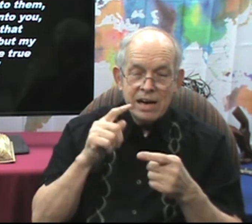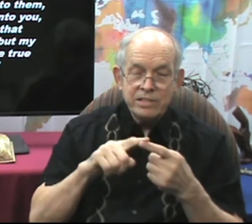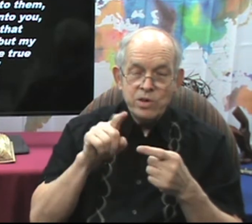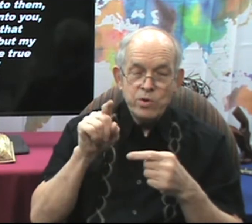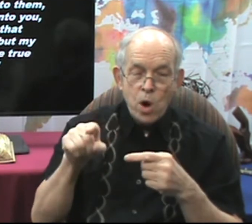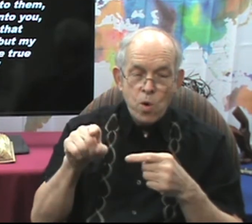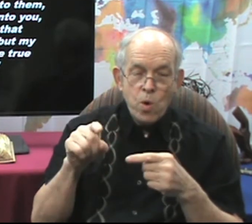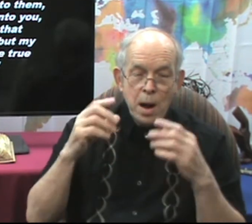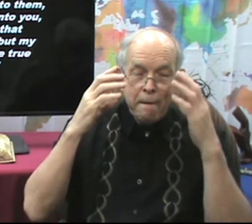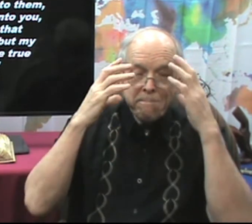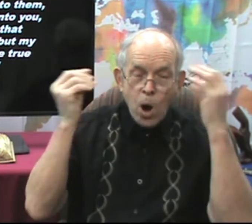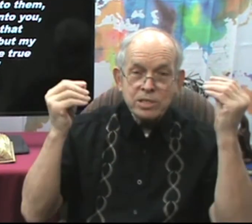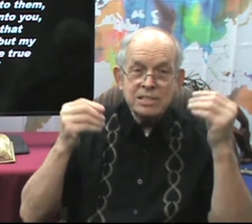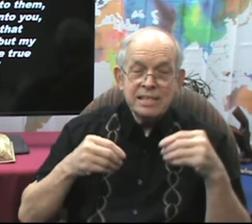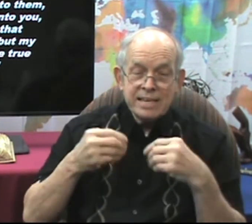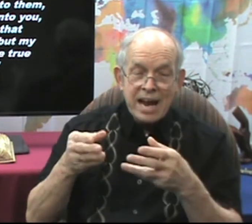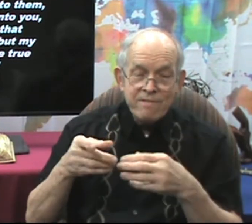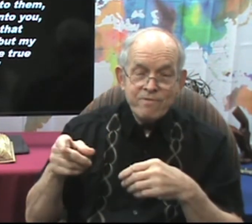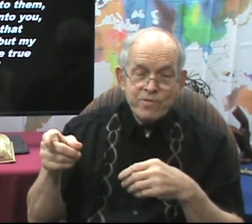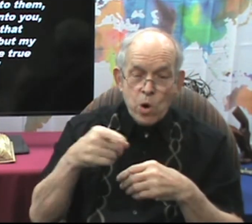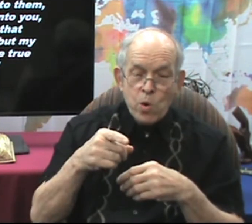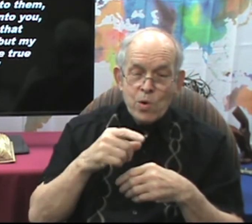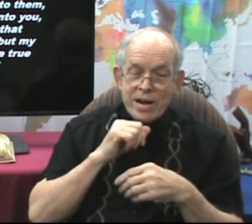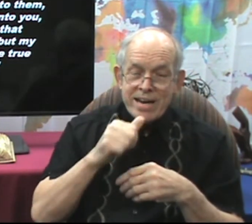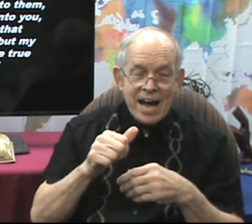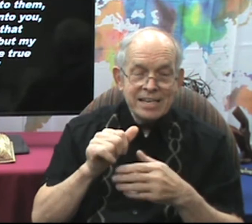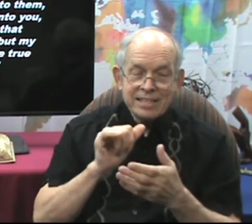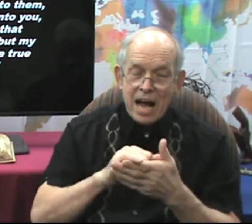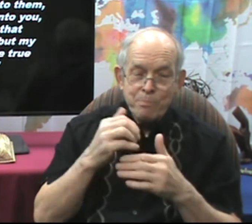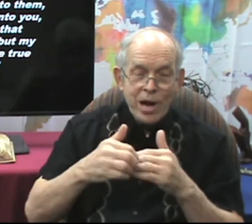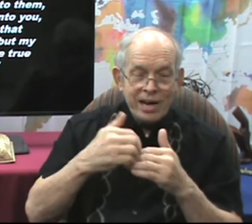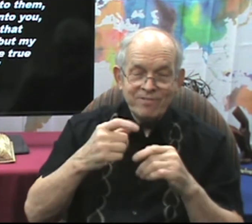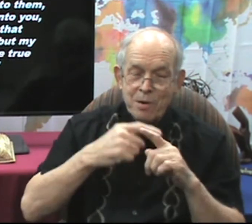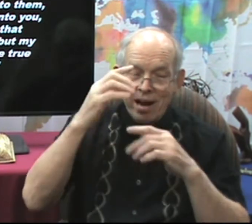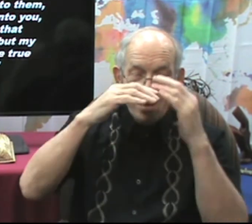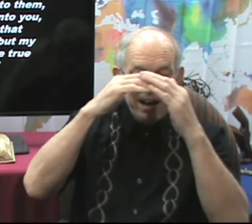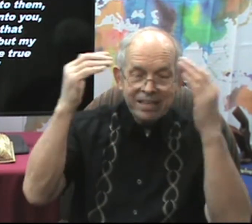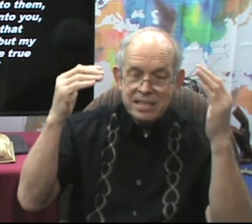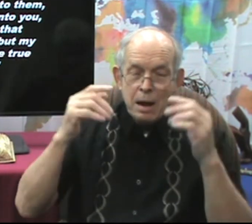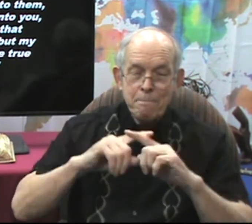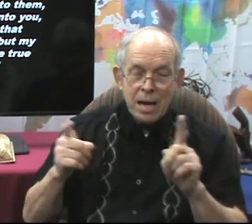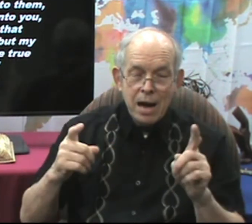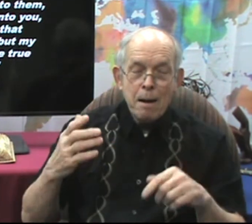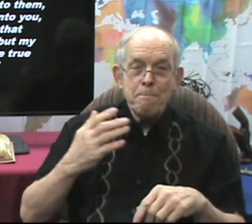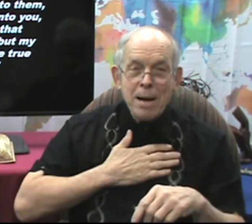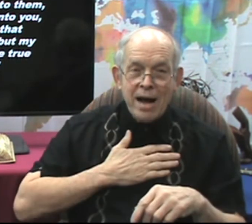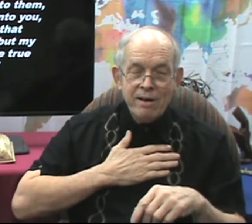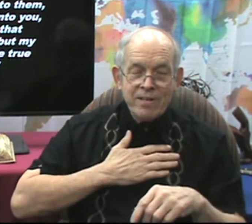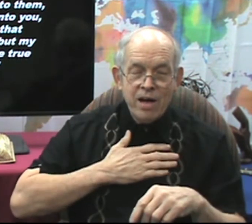As to you. Moses gave you. Not that bread from heaven. My father.